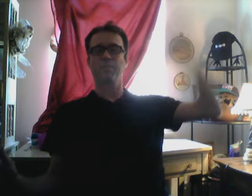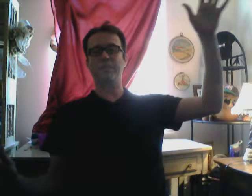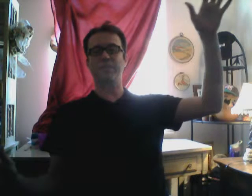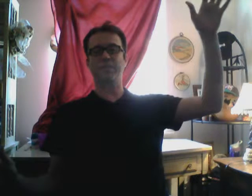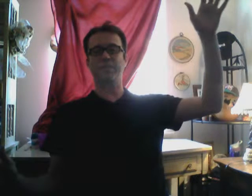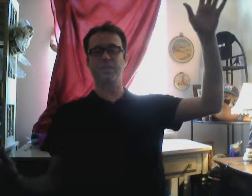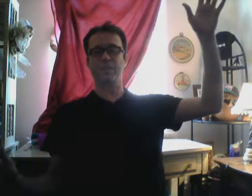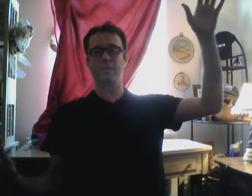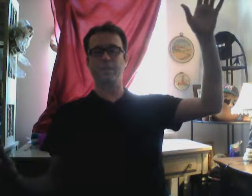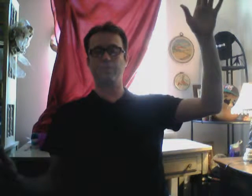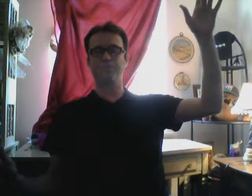Scenario.